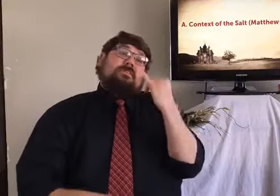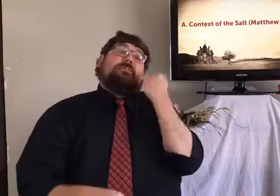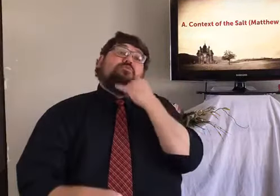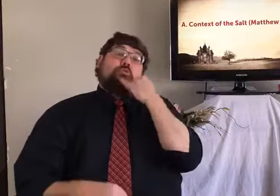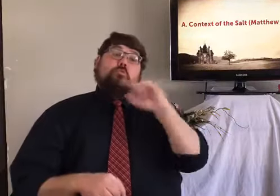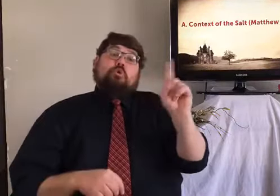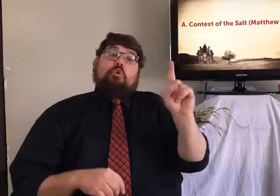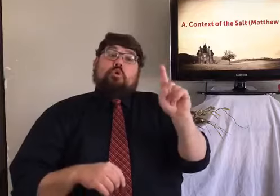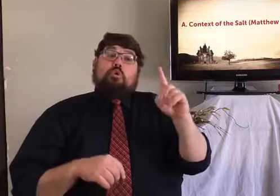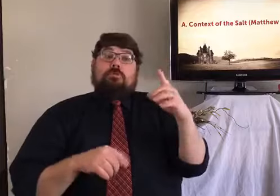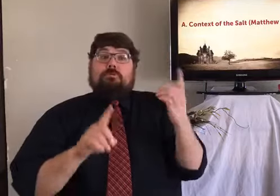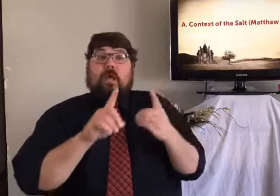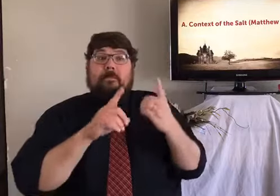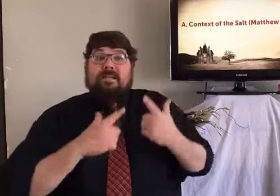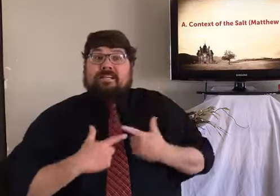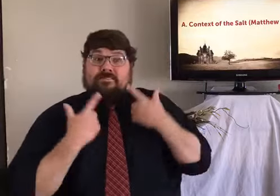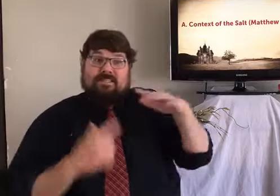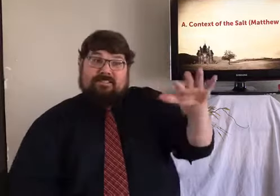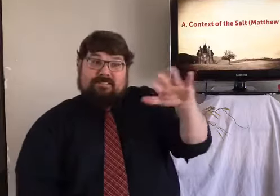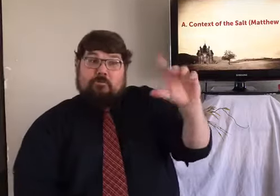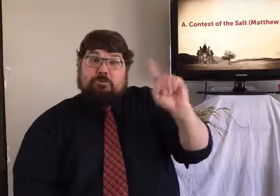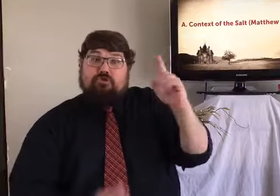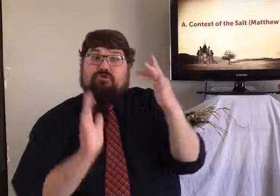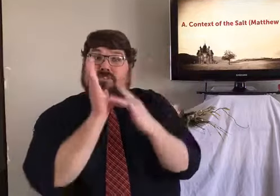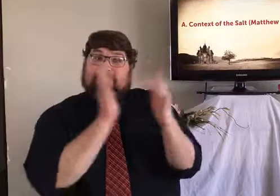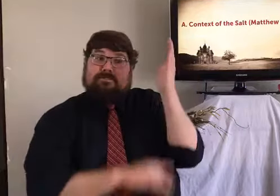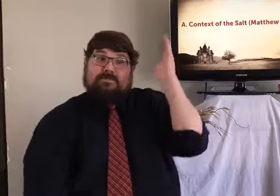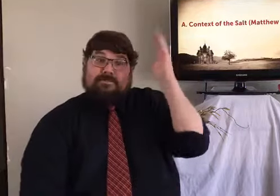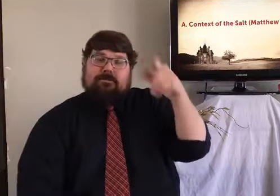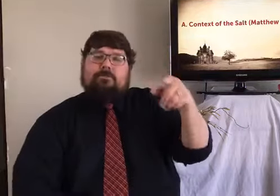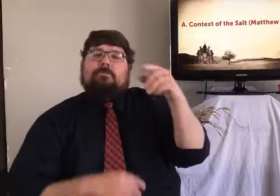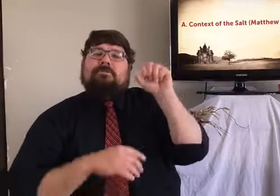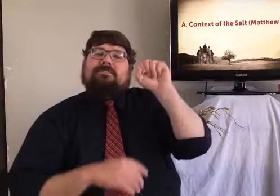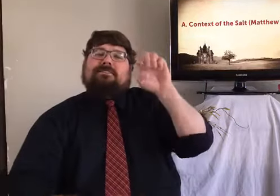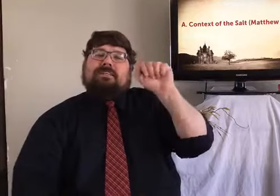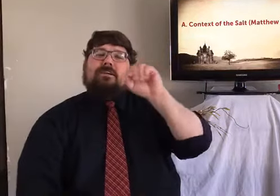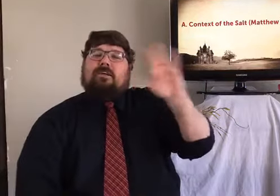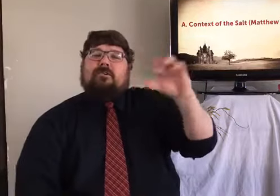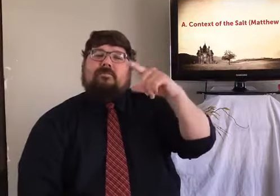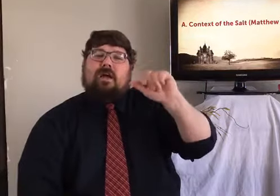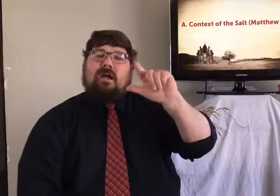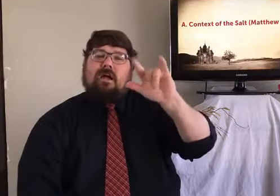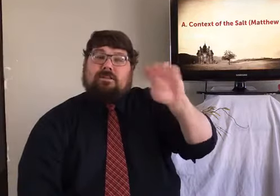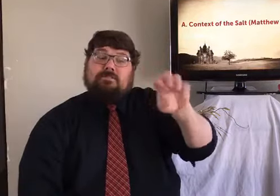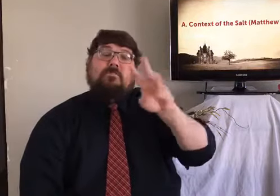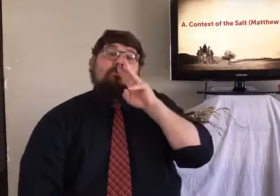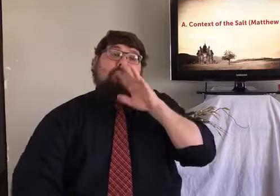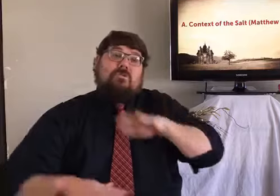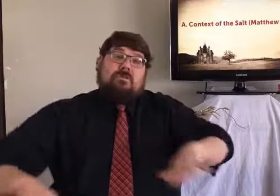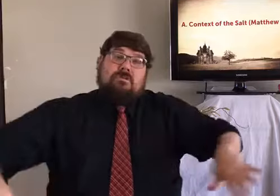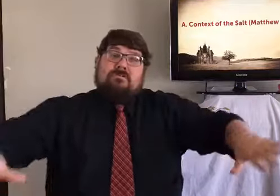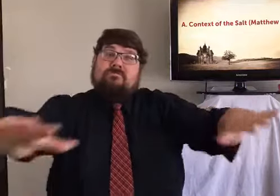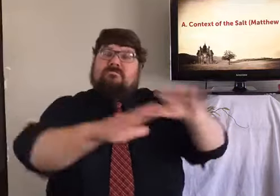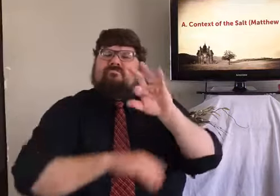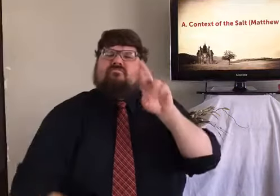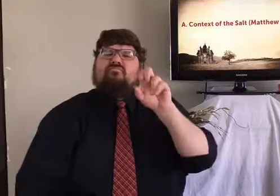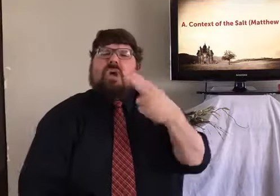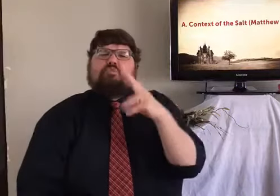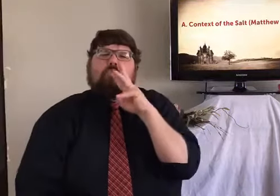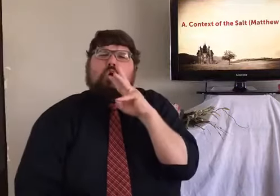to make a point in his teaching. So, the area where Jesus was teaching, where he